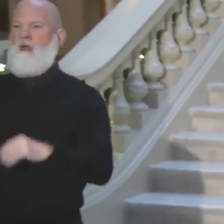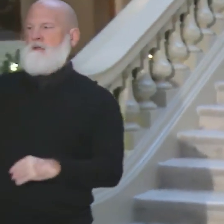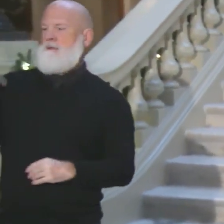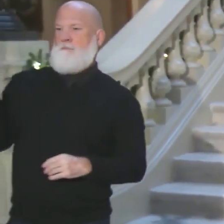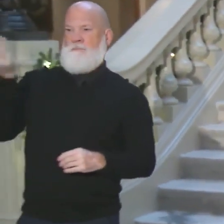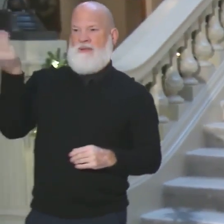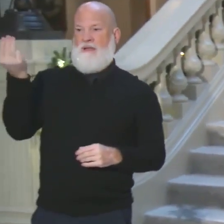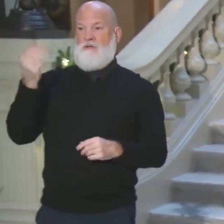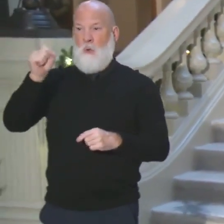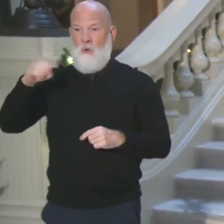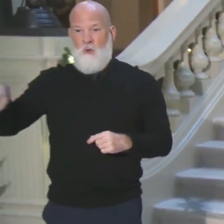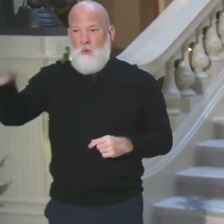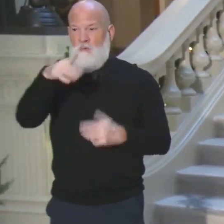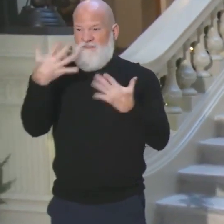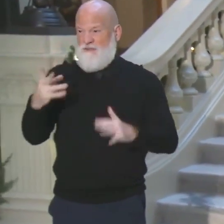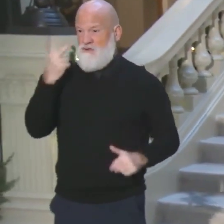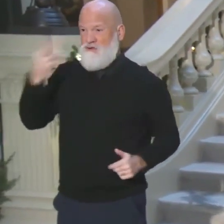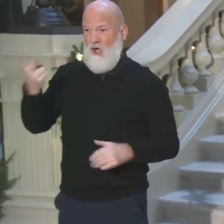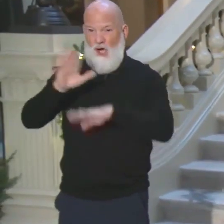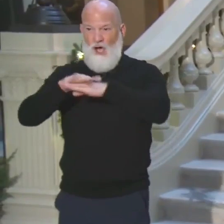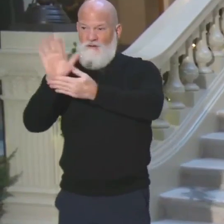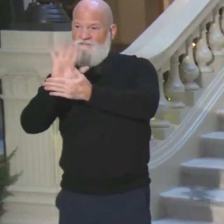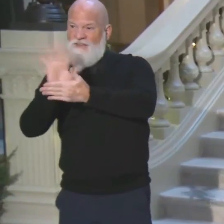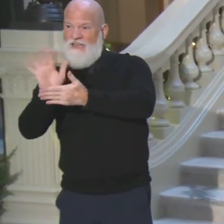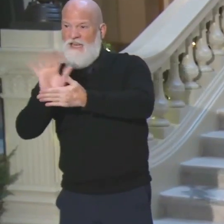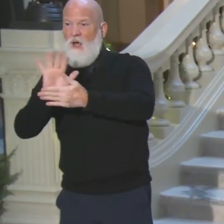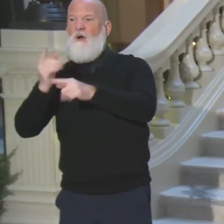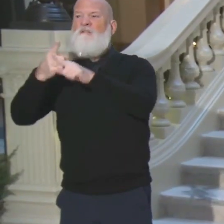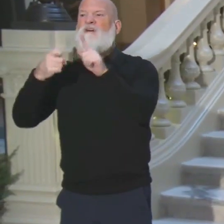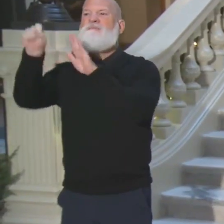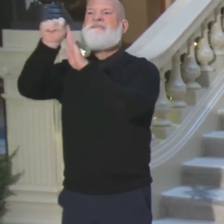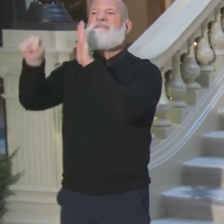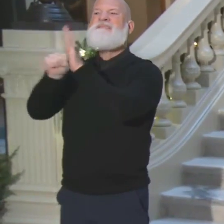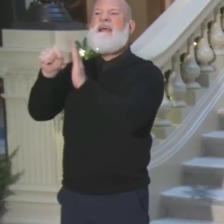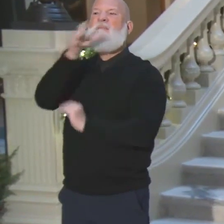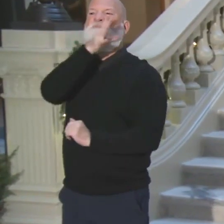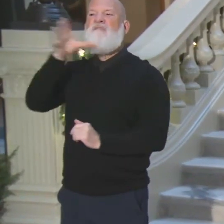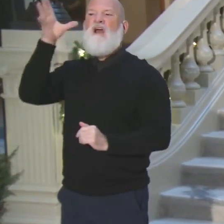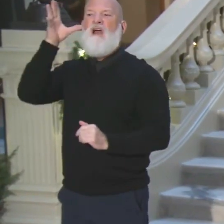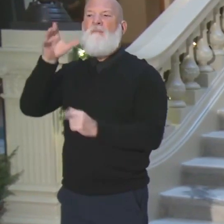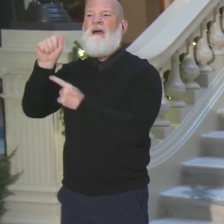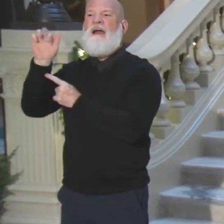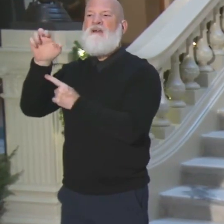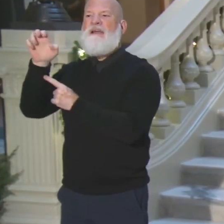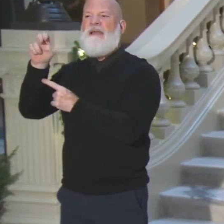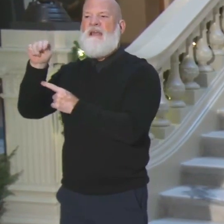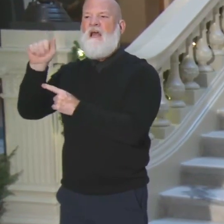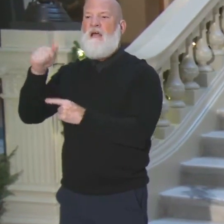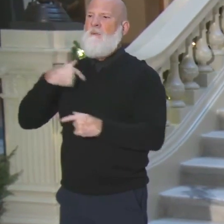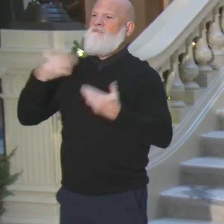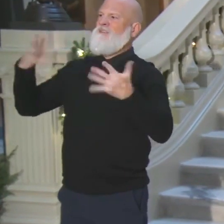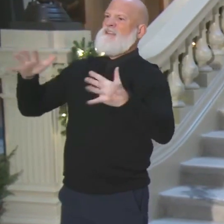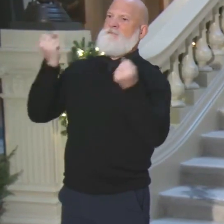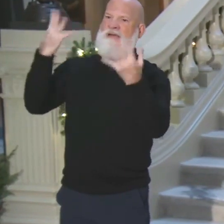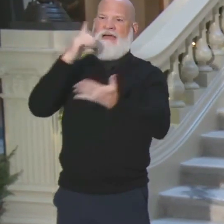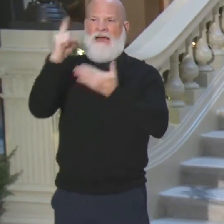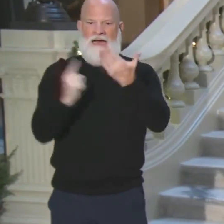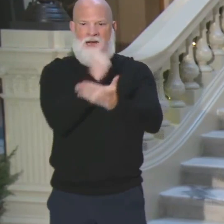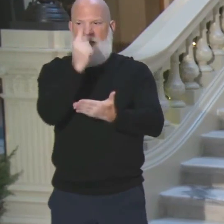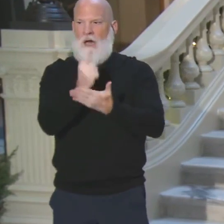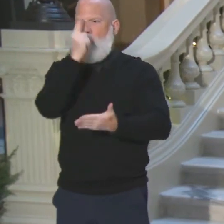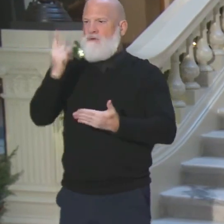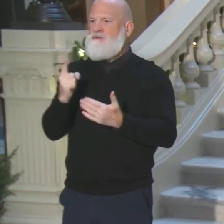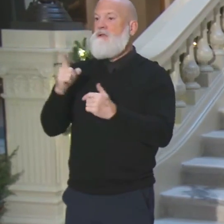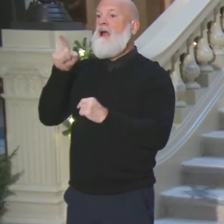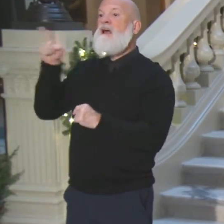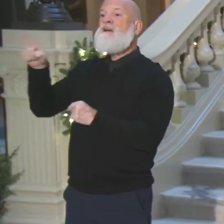State Farm Arena. I spent hours with our post certified investigators. Justin Gray from WSB spent hours with us going over this